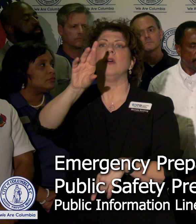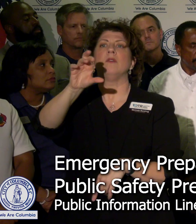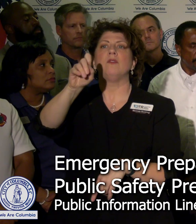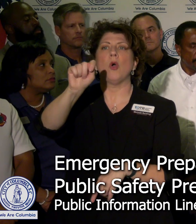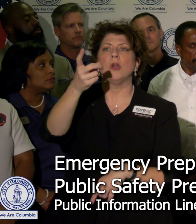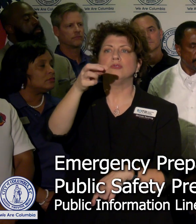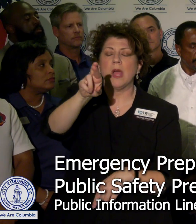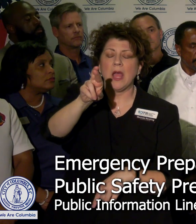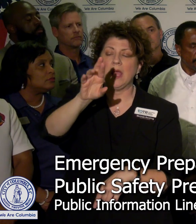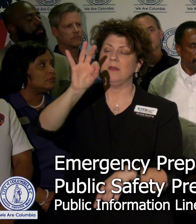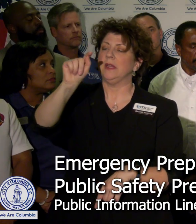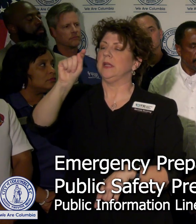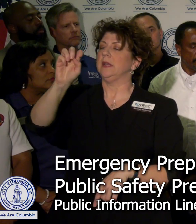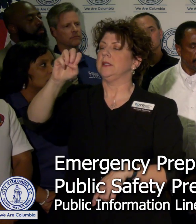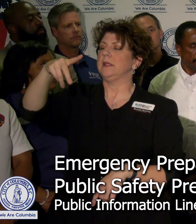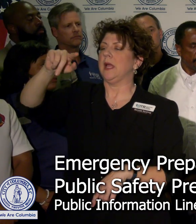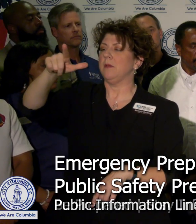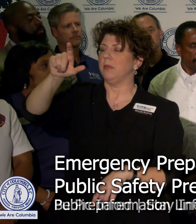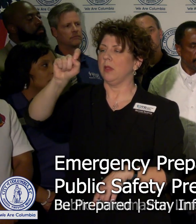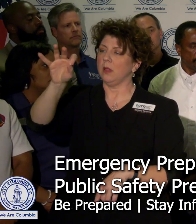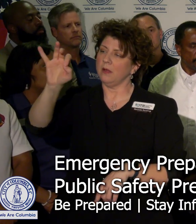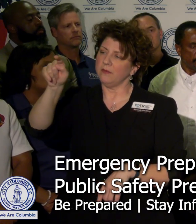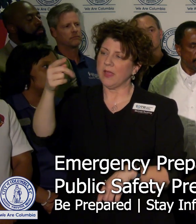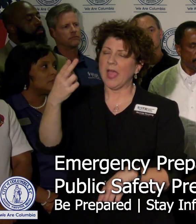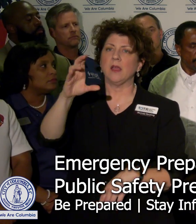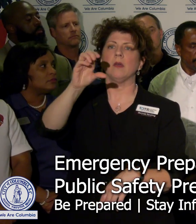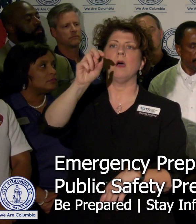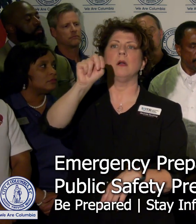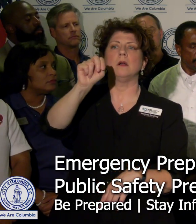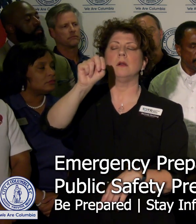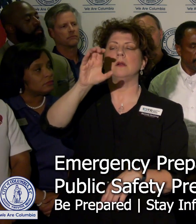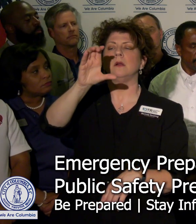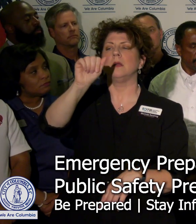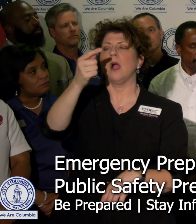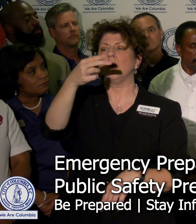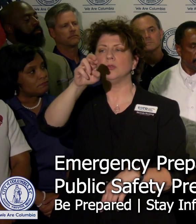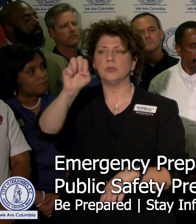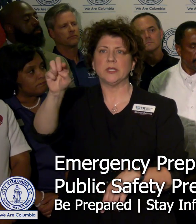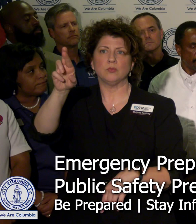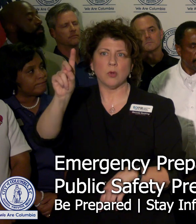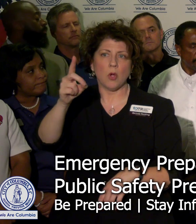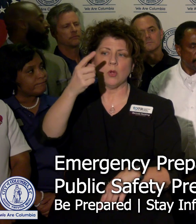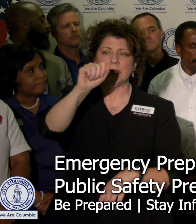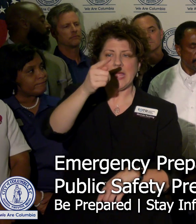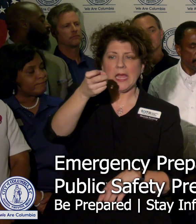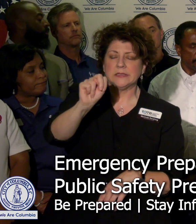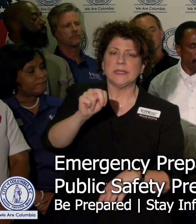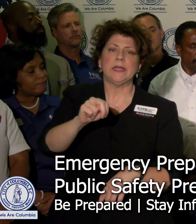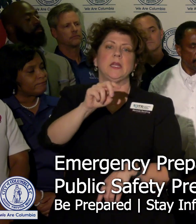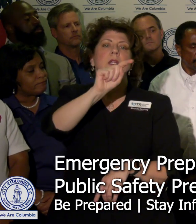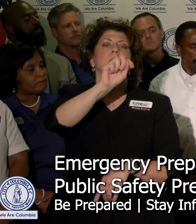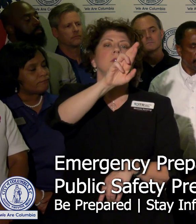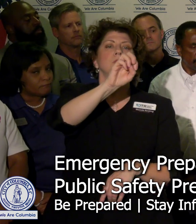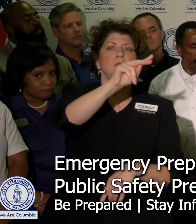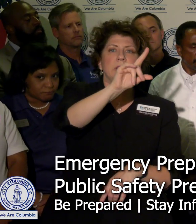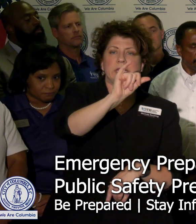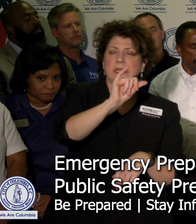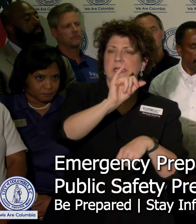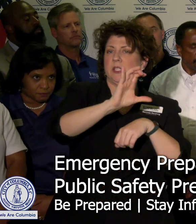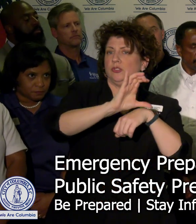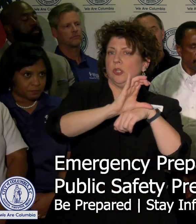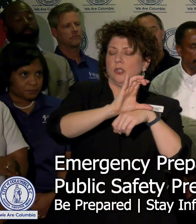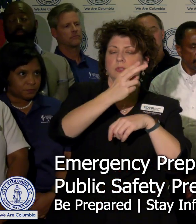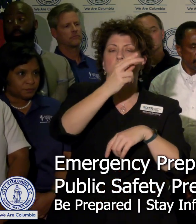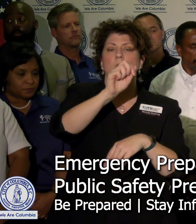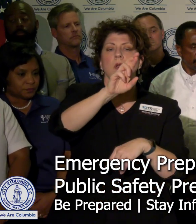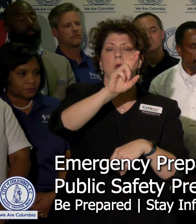Temple of Faith, 2850 Congaree Road in Gadsden, Trinity Church at 1501 Hallbrook